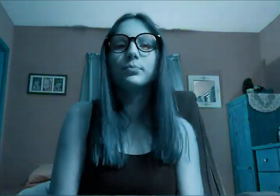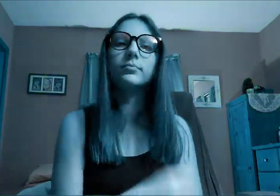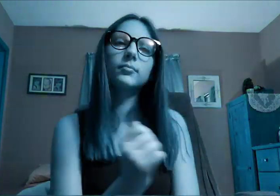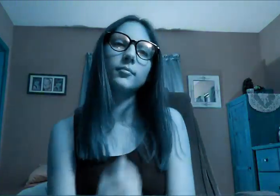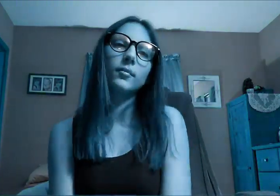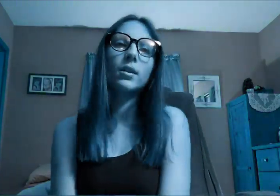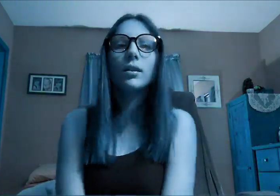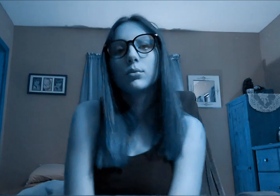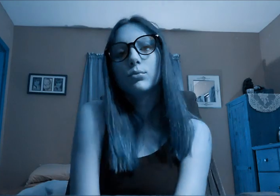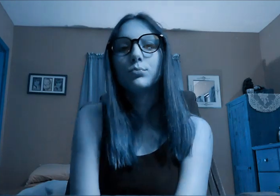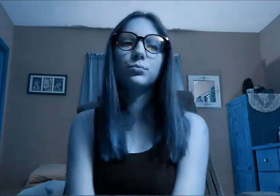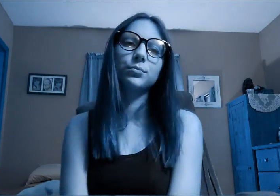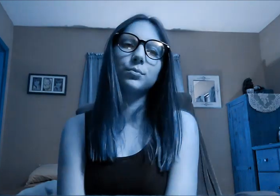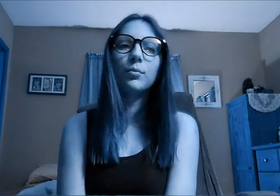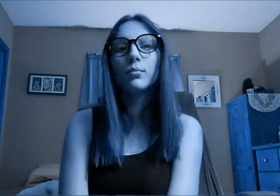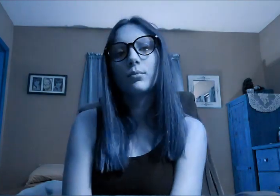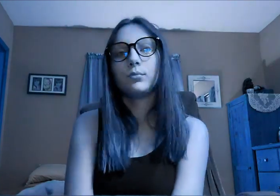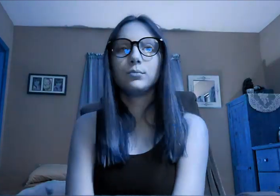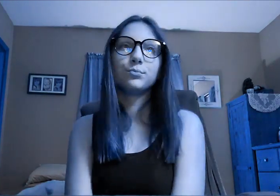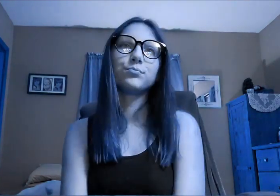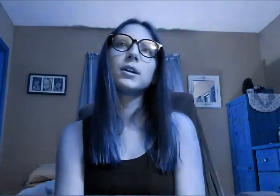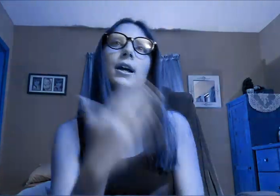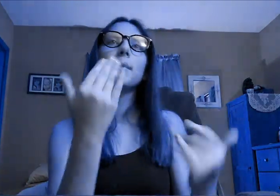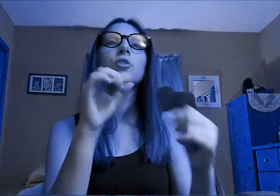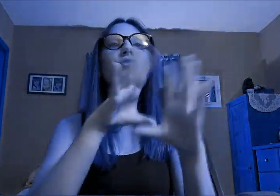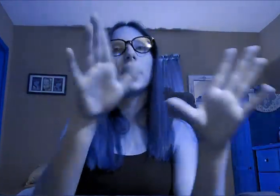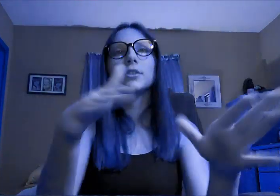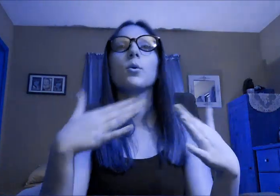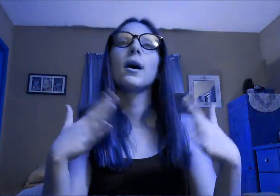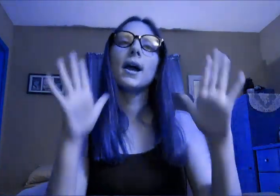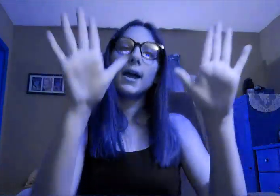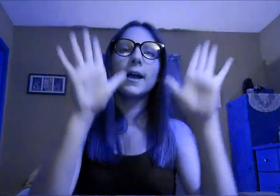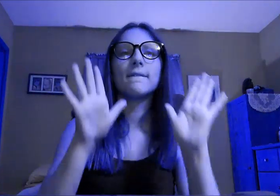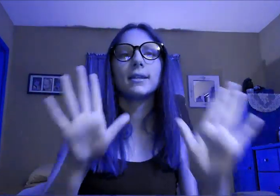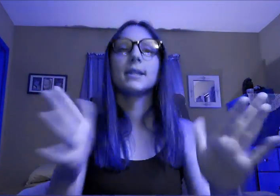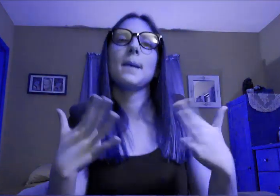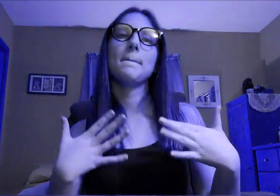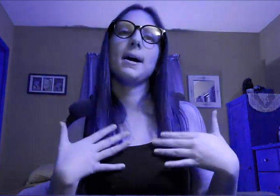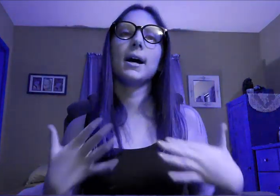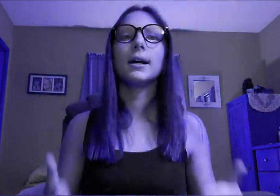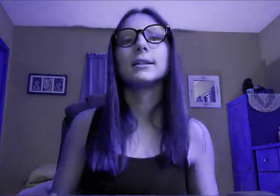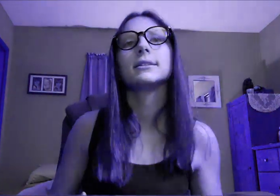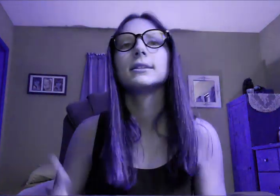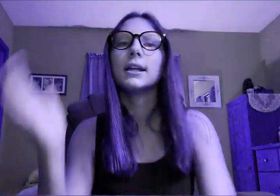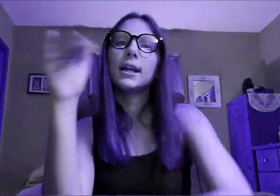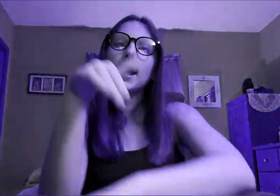on, shine your heavenly body tonight